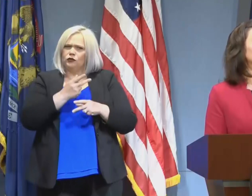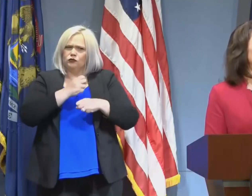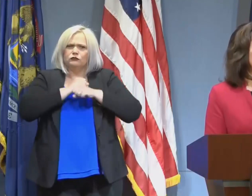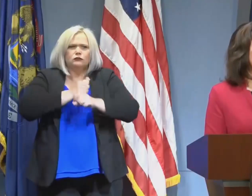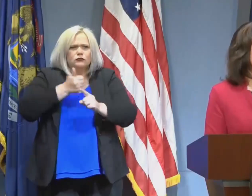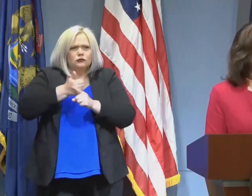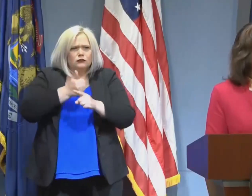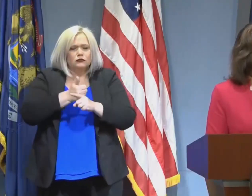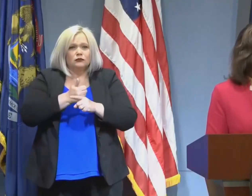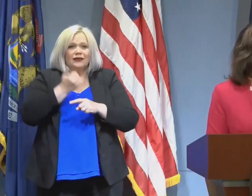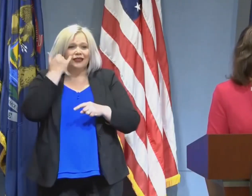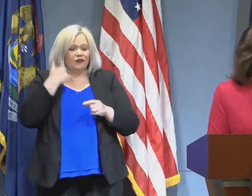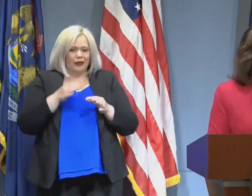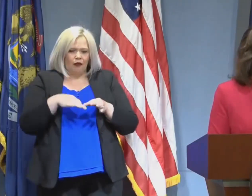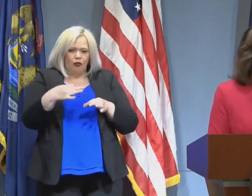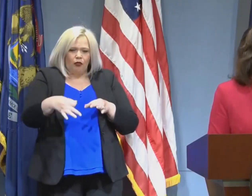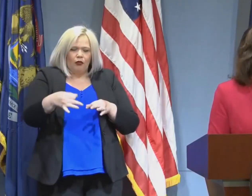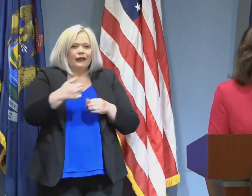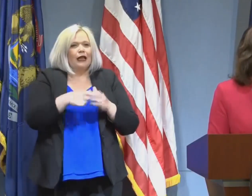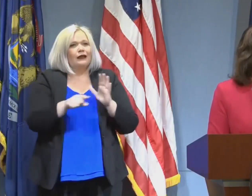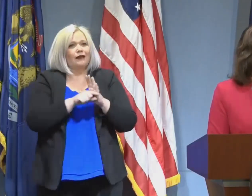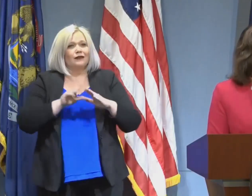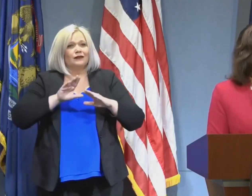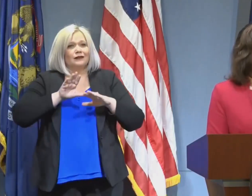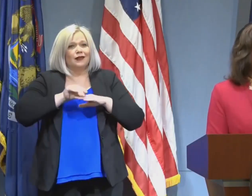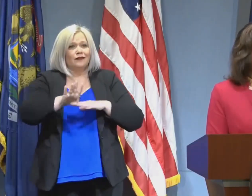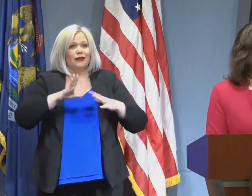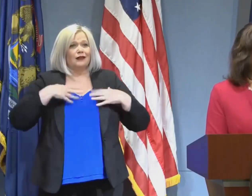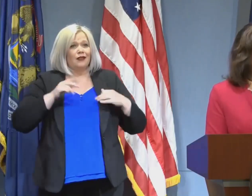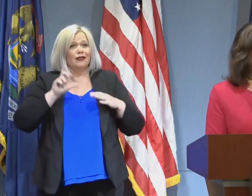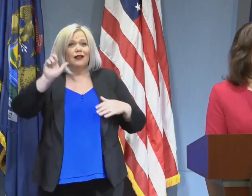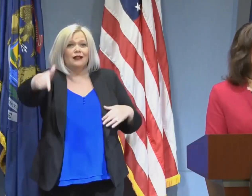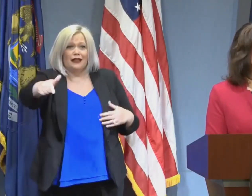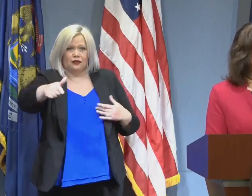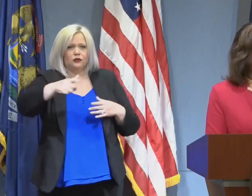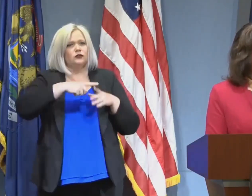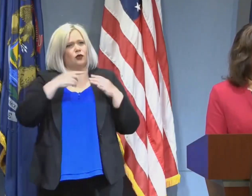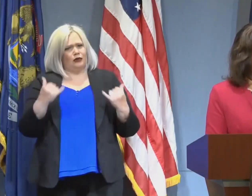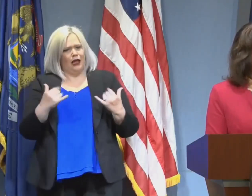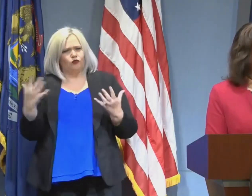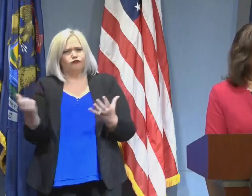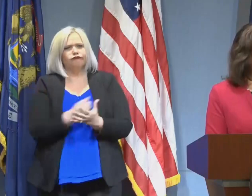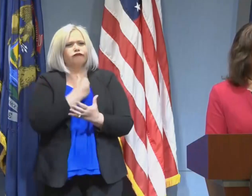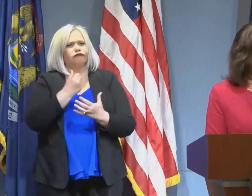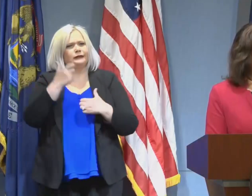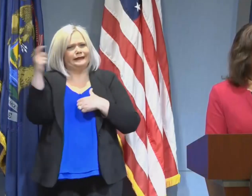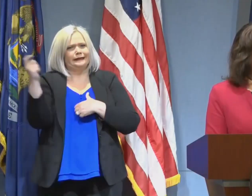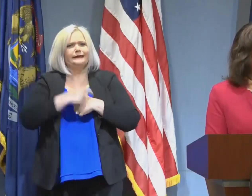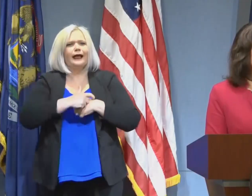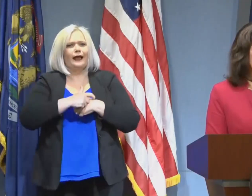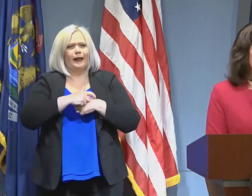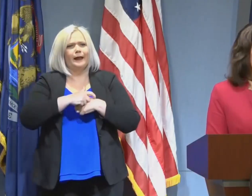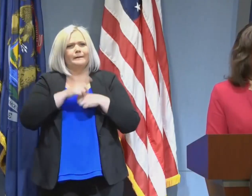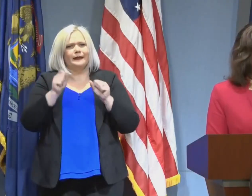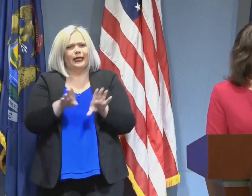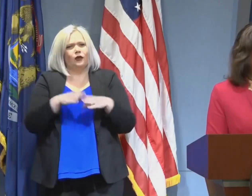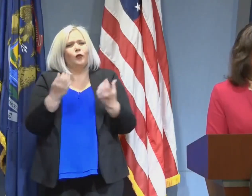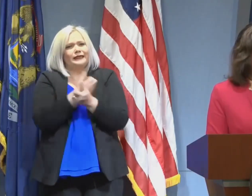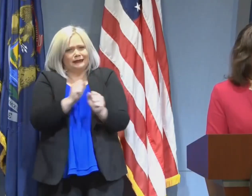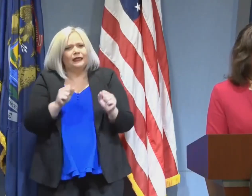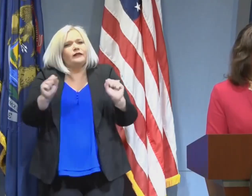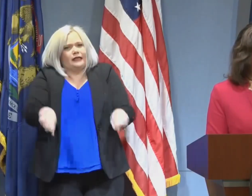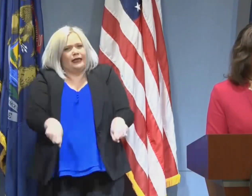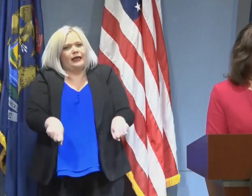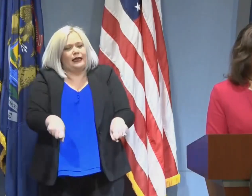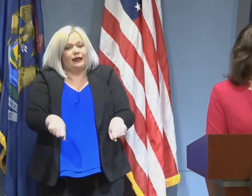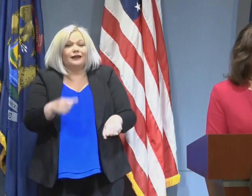comes with an additional health consequence and that's why we wanted to recognize that this is a move that we can safely make now. Now, we are working